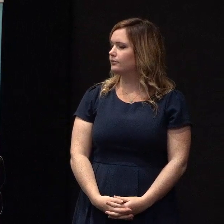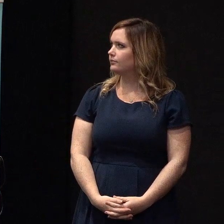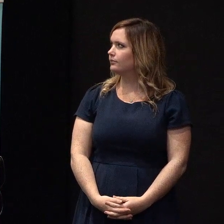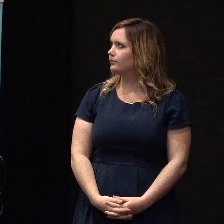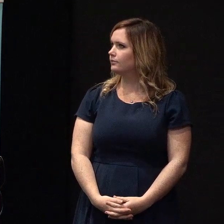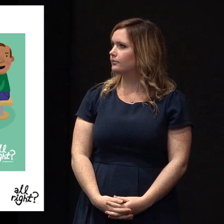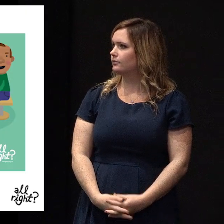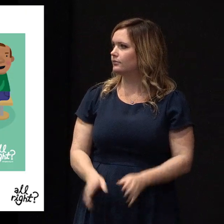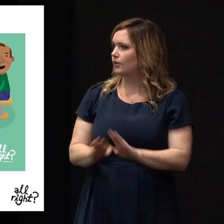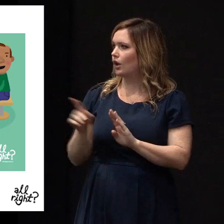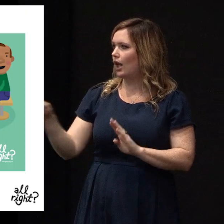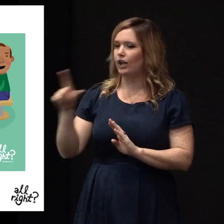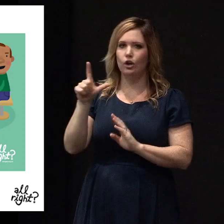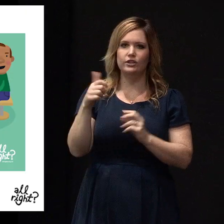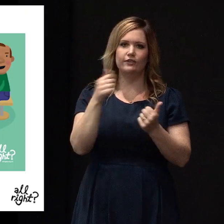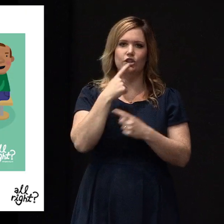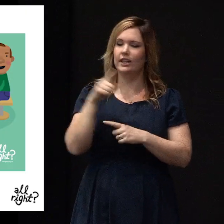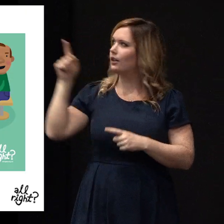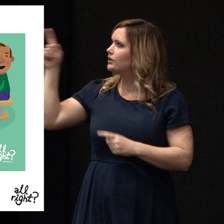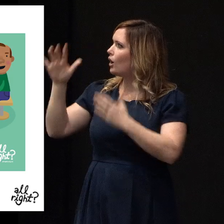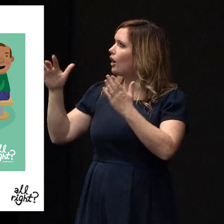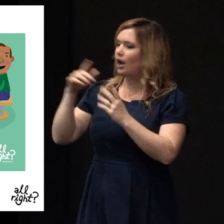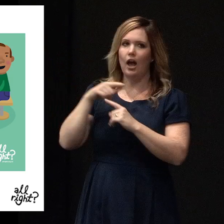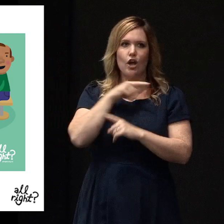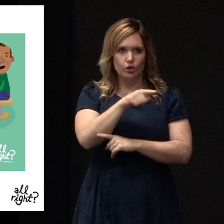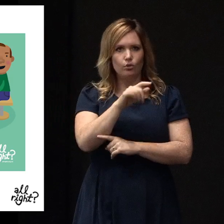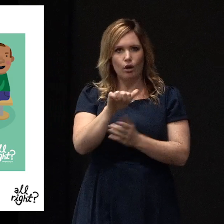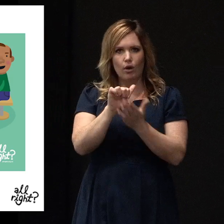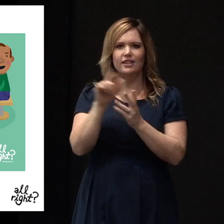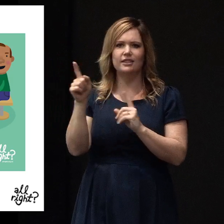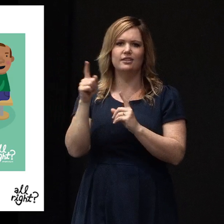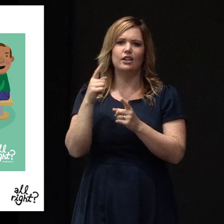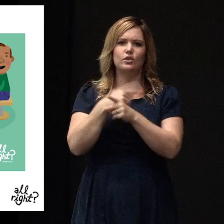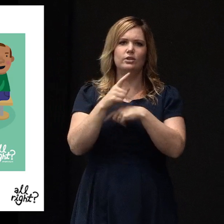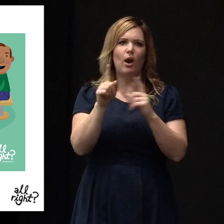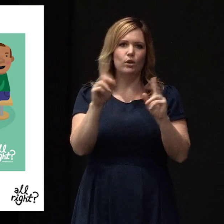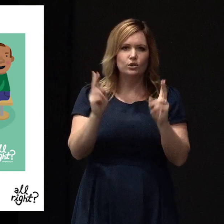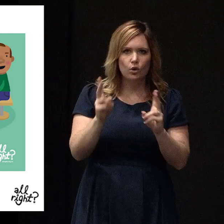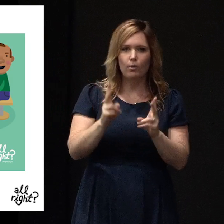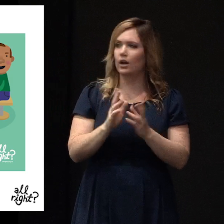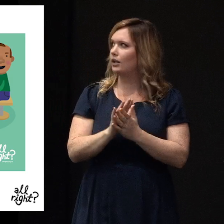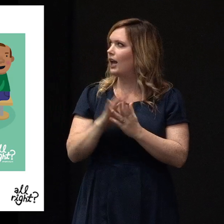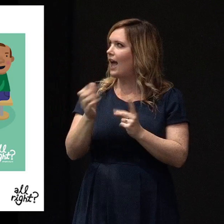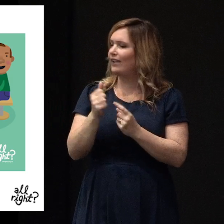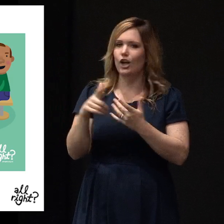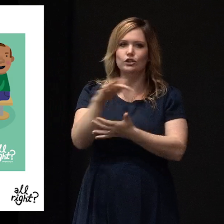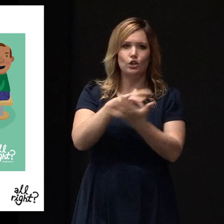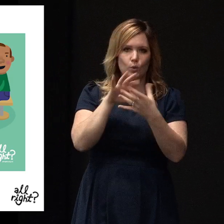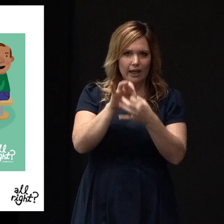So, as Lucy said, this is the all right material that talks about what we're feeling is normal and the importance of social connection and meaningful activities.